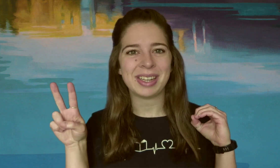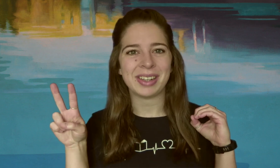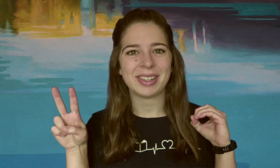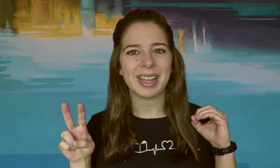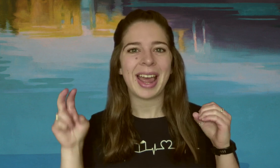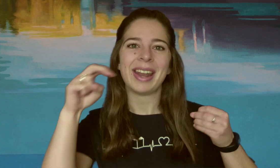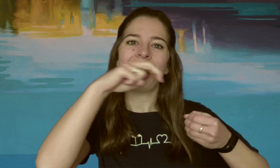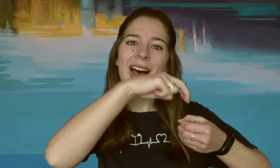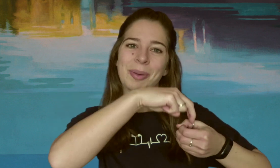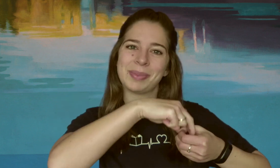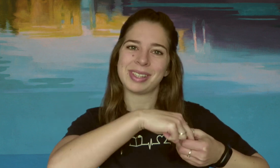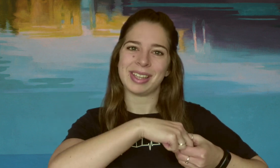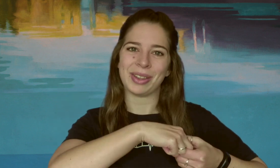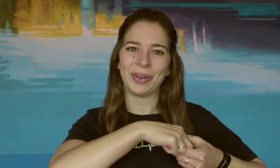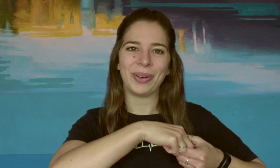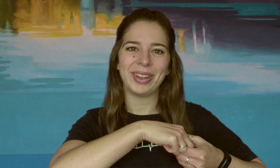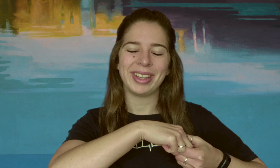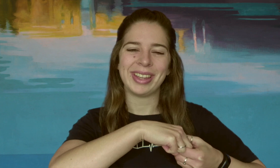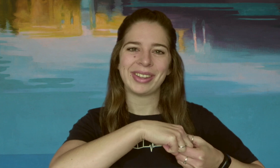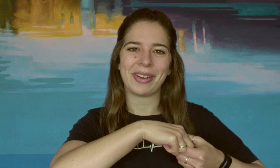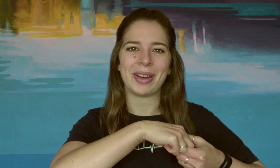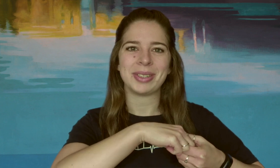ears and hops in the hole in the ground.